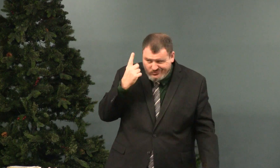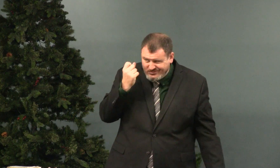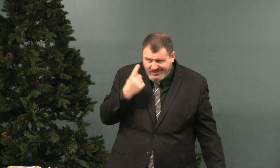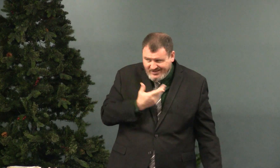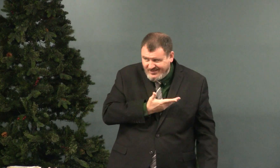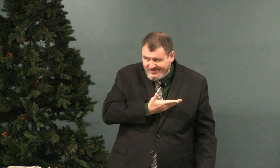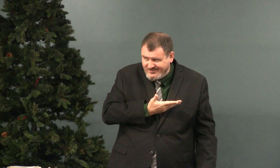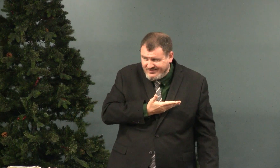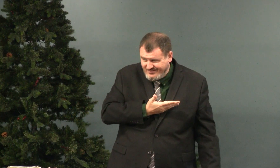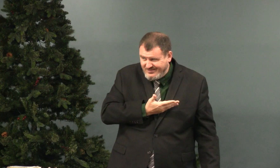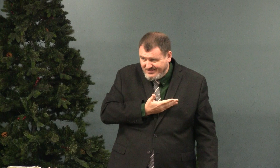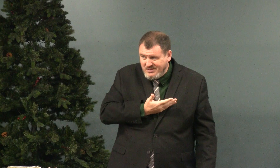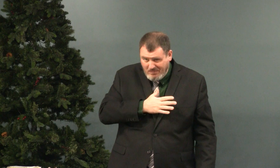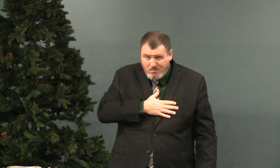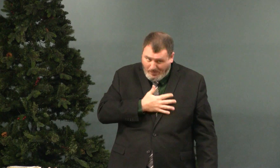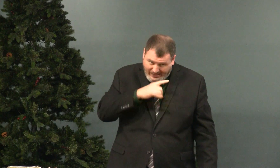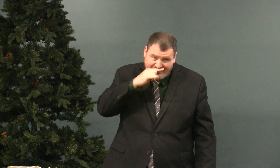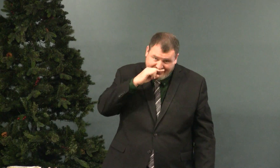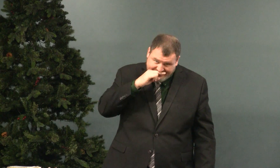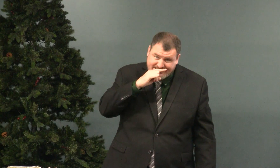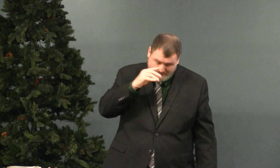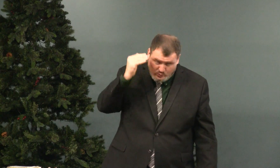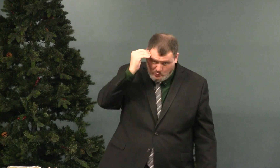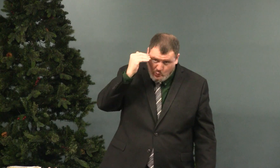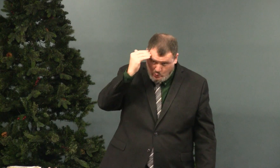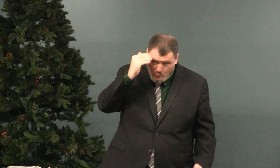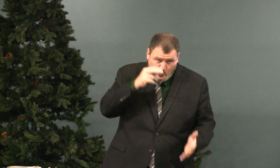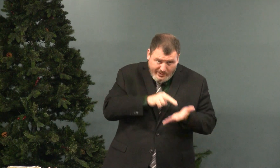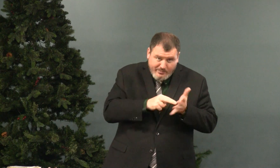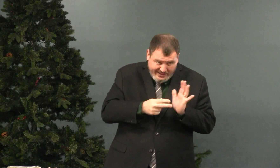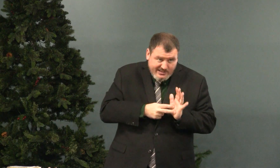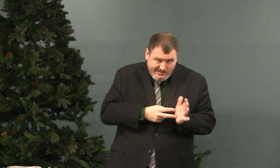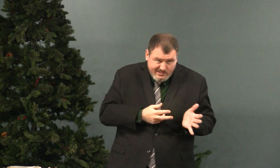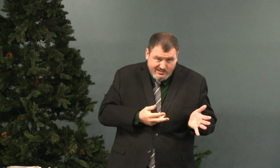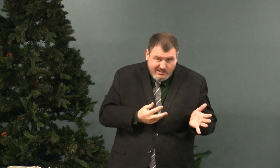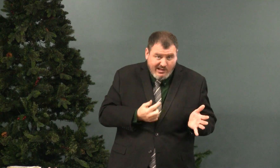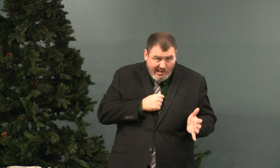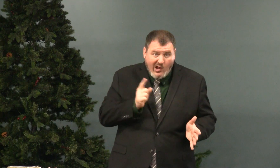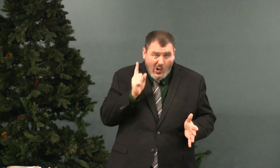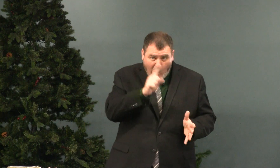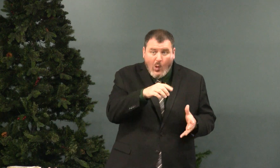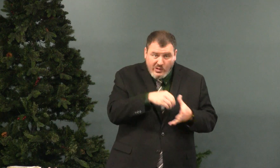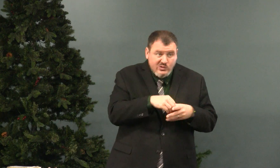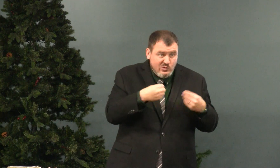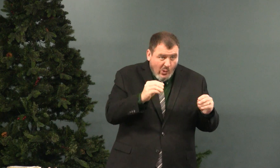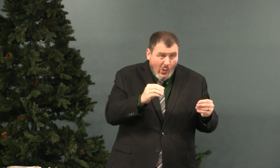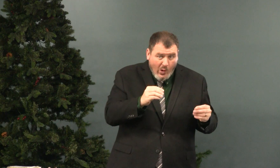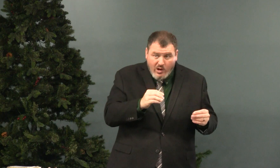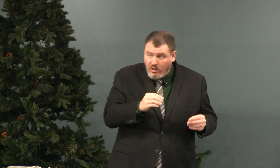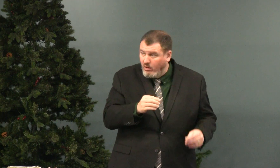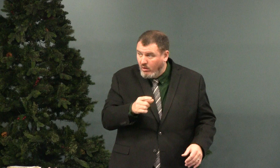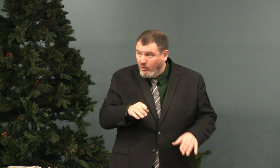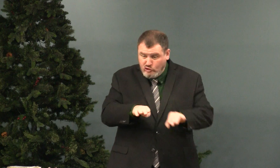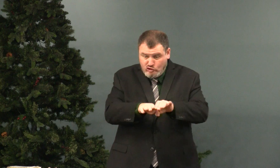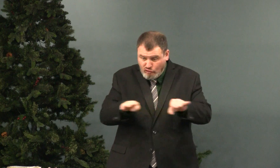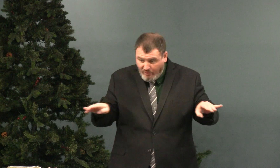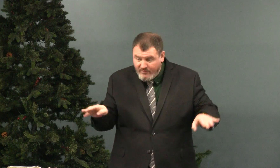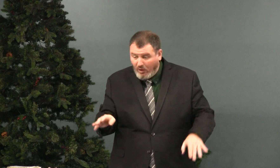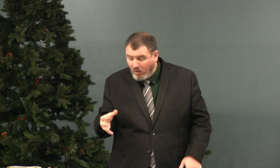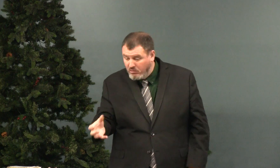It's not hard to understand. My kids know that. My kids know what this means. When we go in the store, you